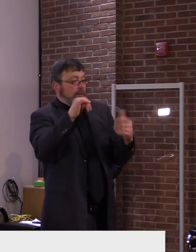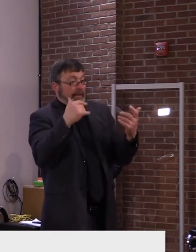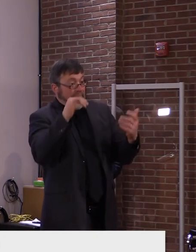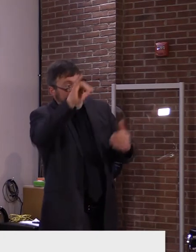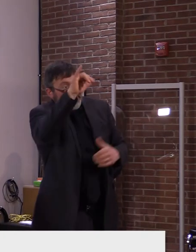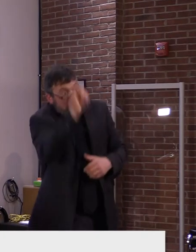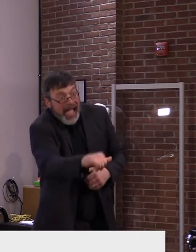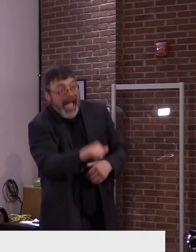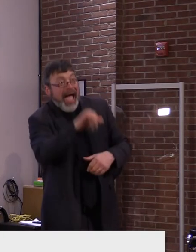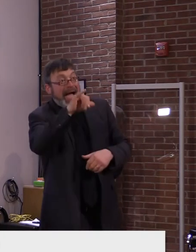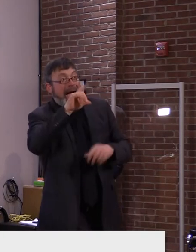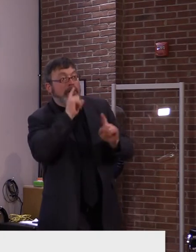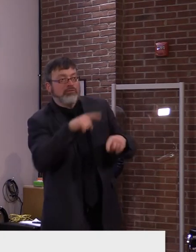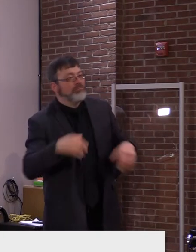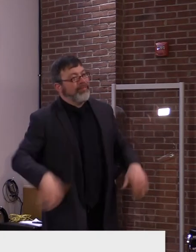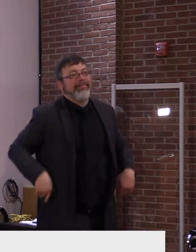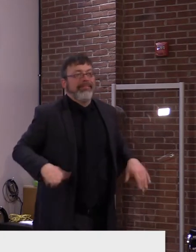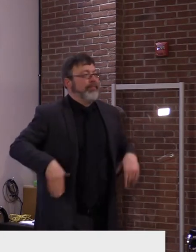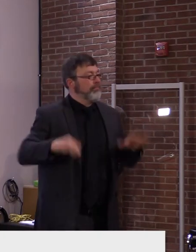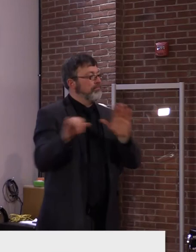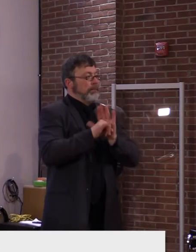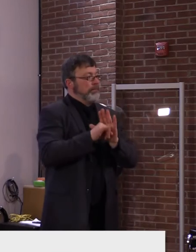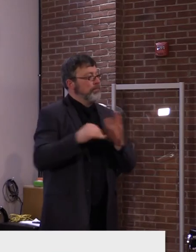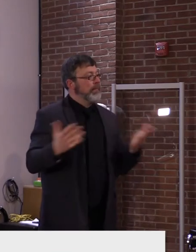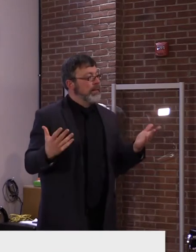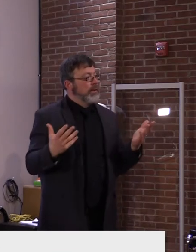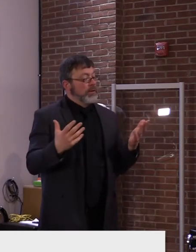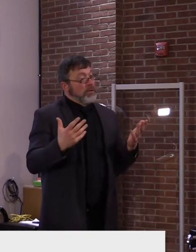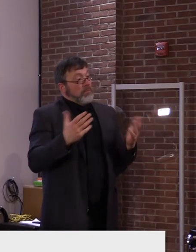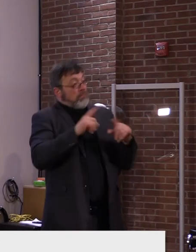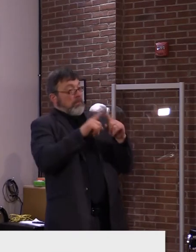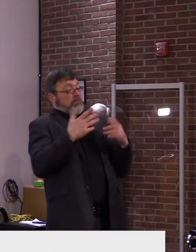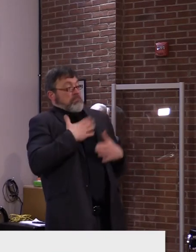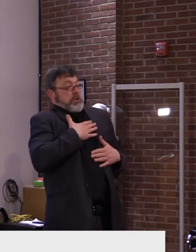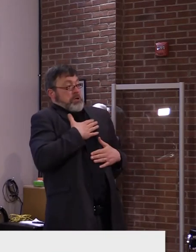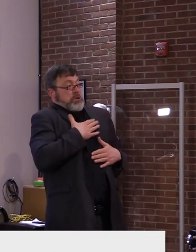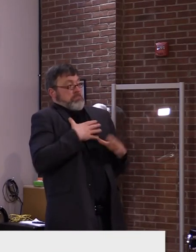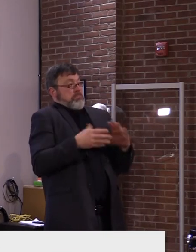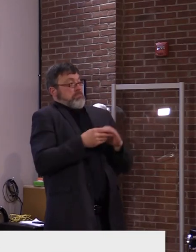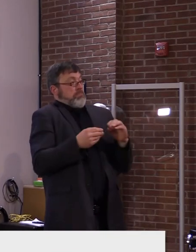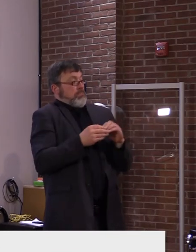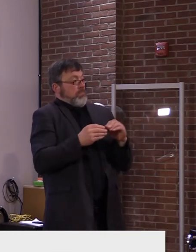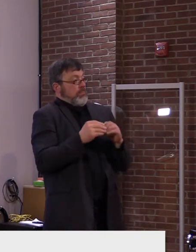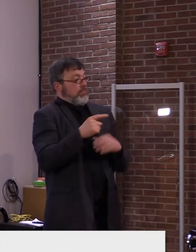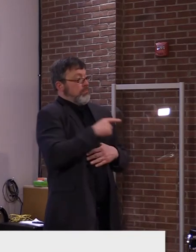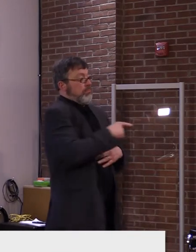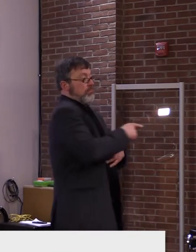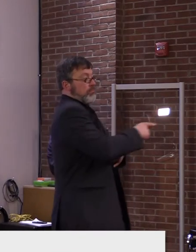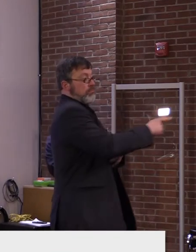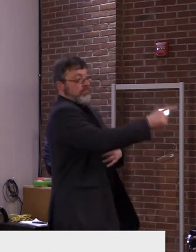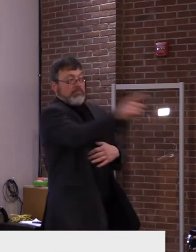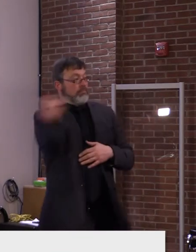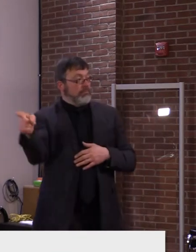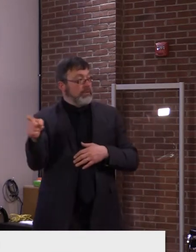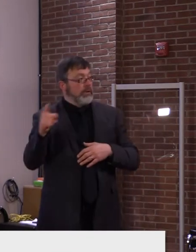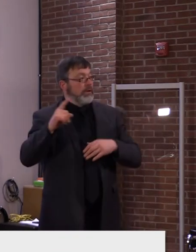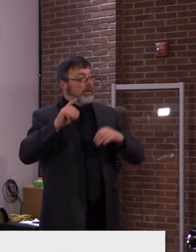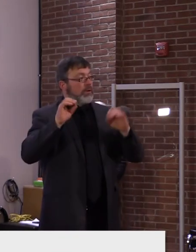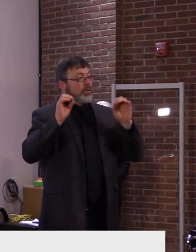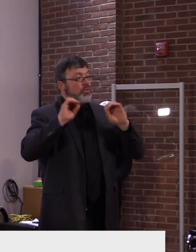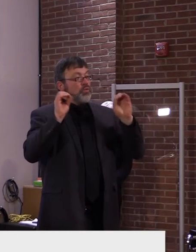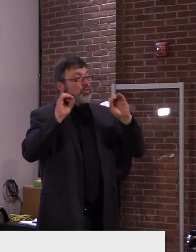right now, nobody is doing routine antibody testing after vaccination in the immediate period.